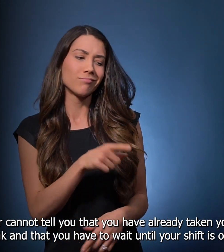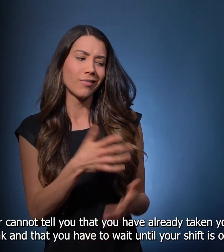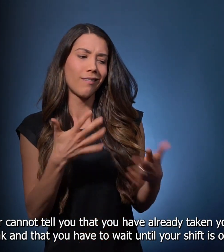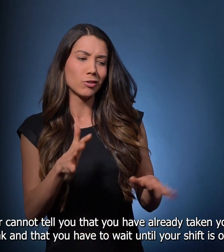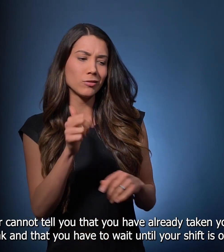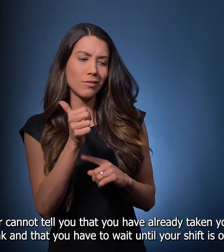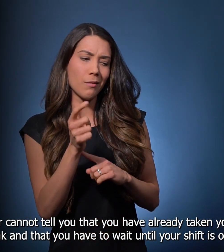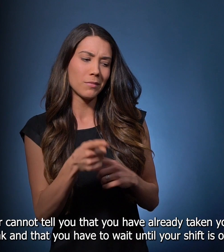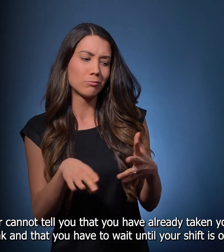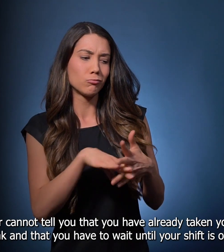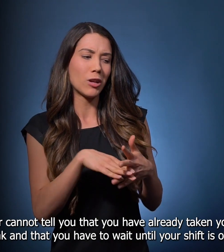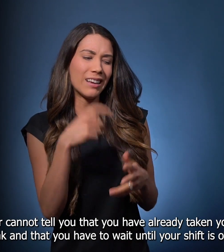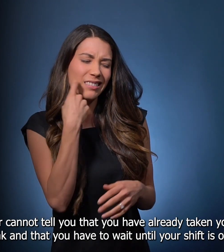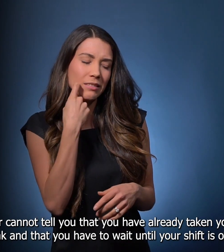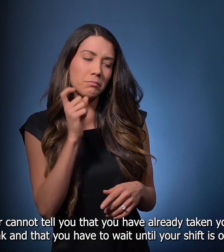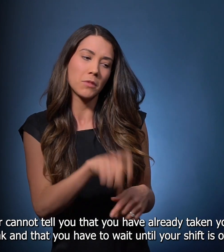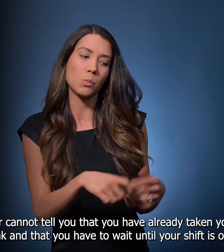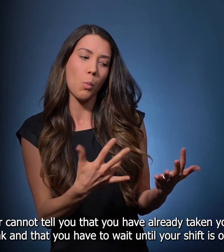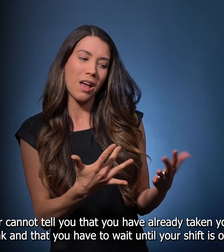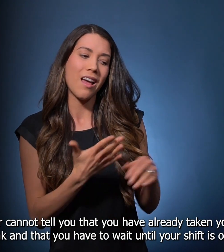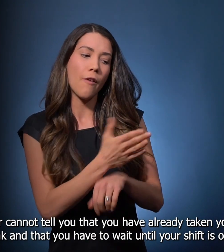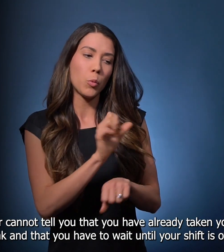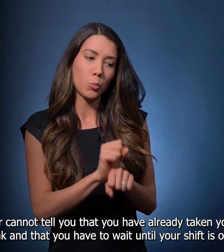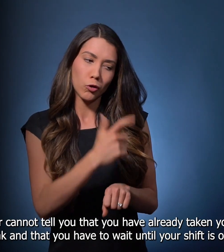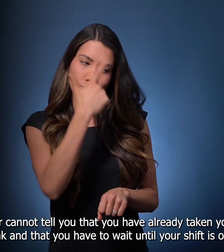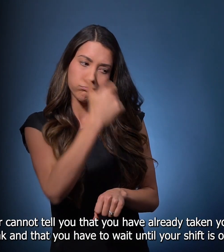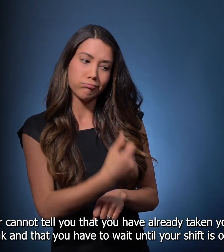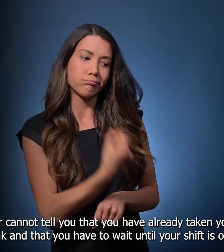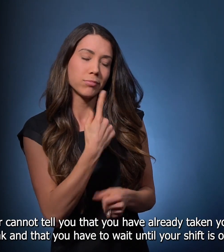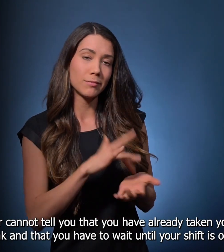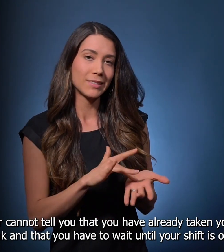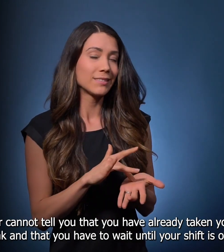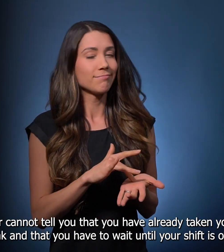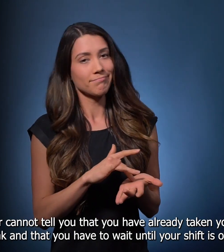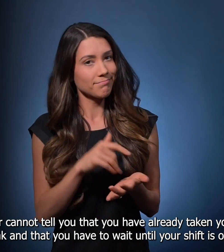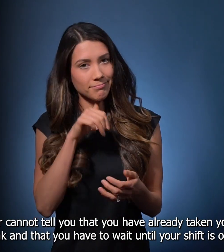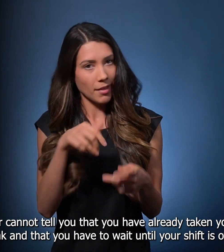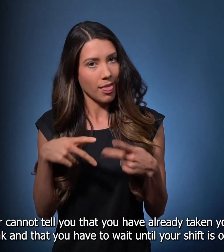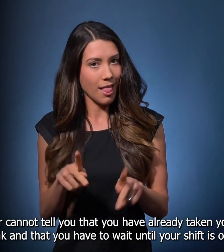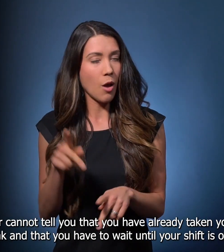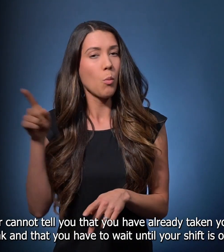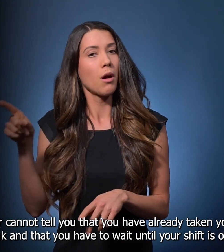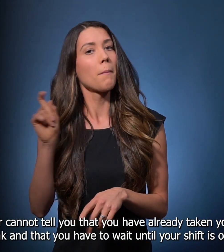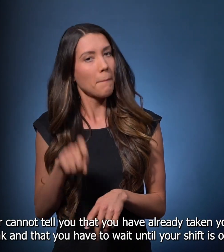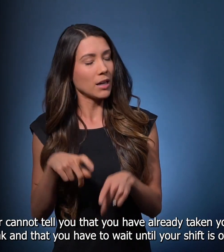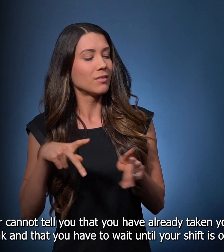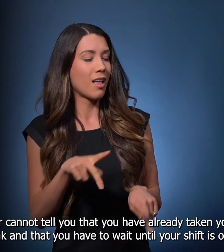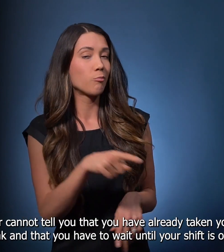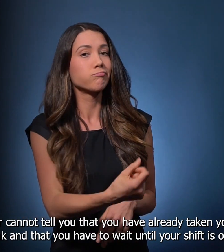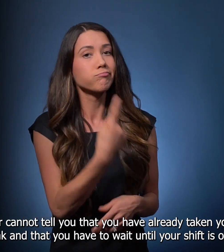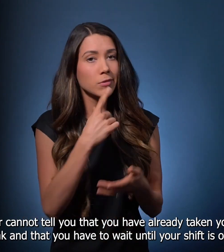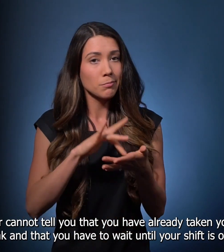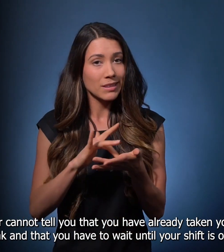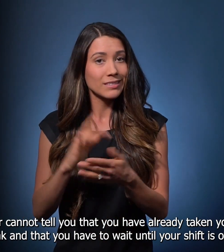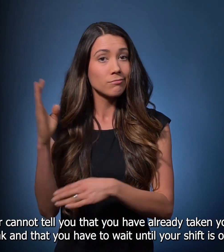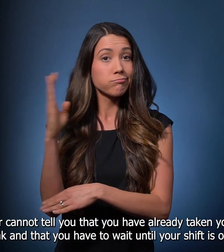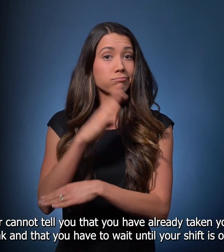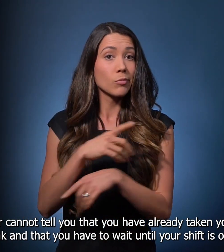so. Your employer cannot tell you that you have already taken your 10-minute break and that you will have to wait until after your